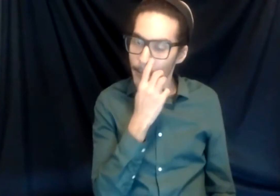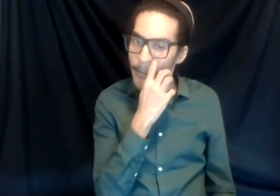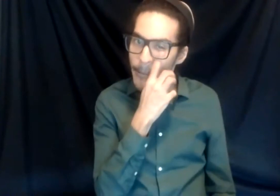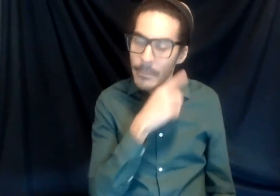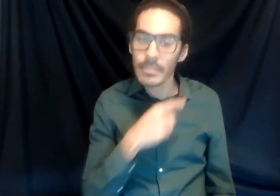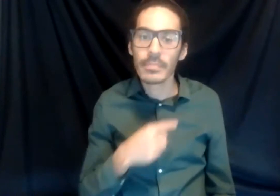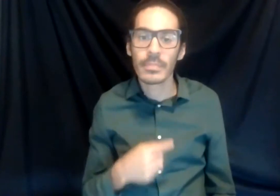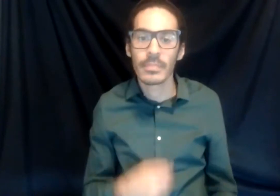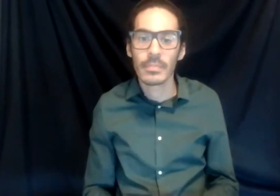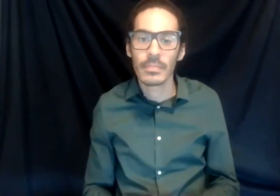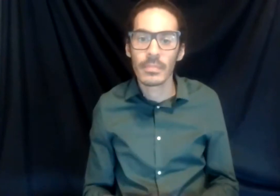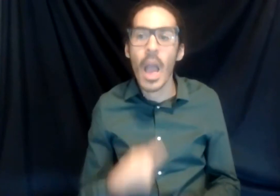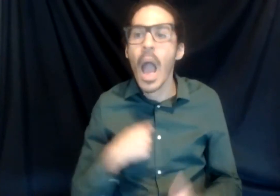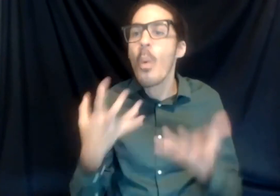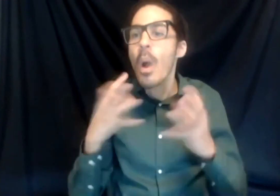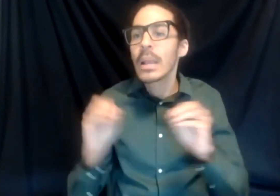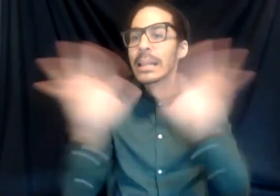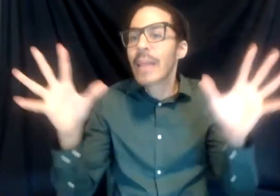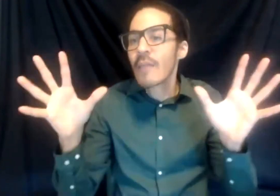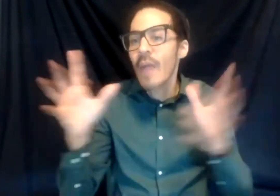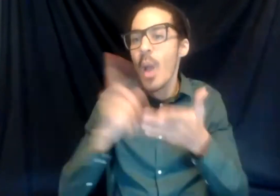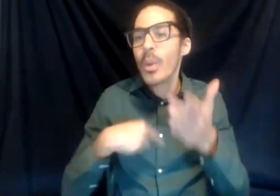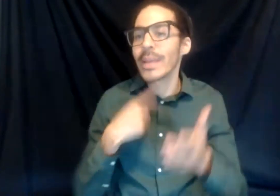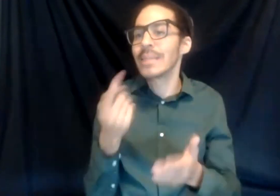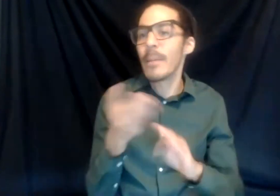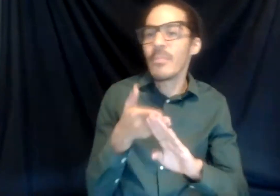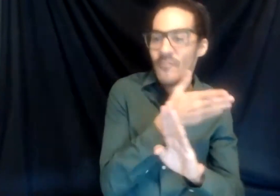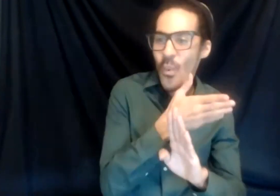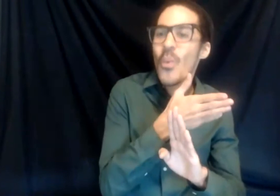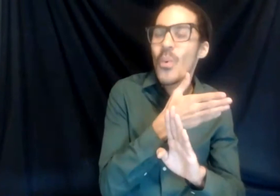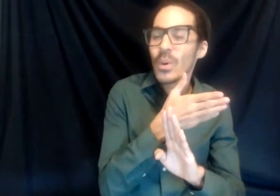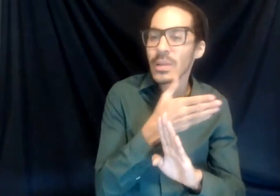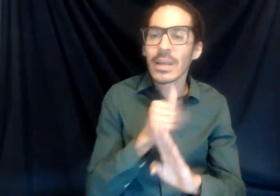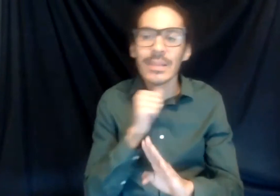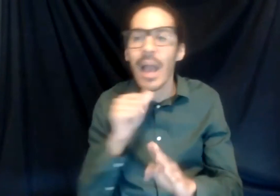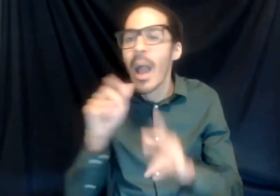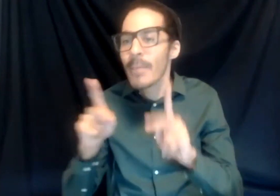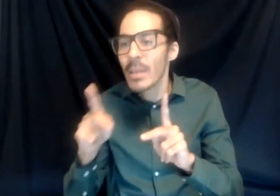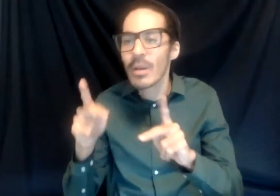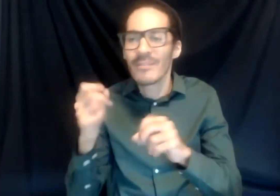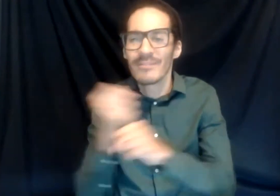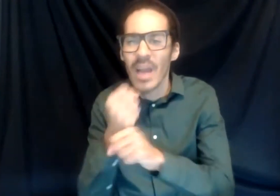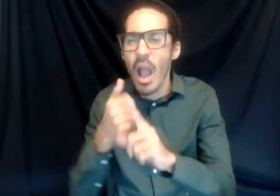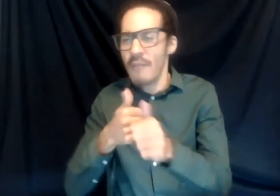statement I made. So it's not like, oh, people, I didn't really want to make an effort. It's just like, I wasn't really